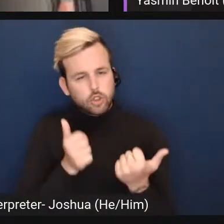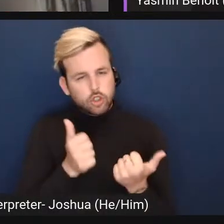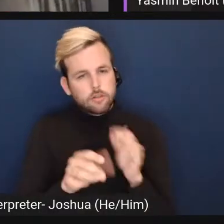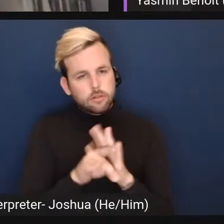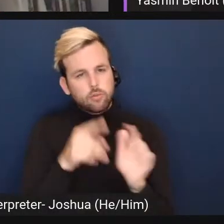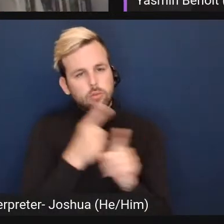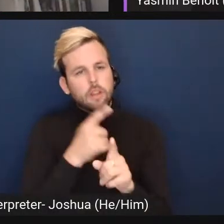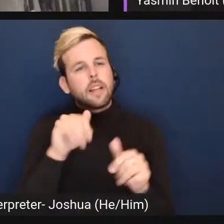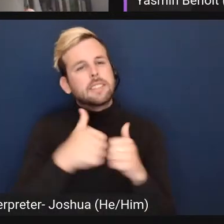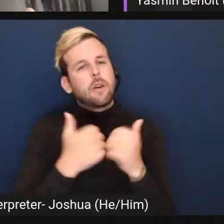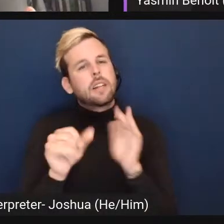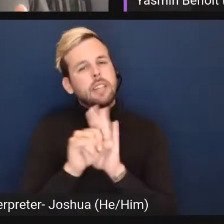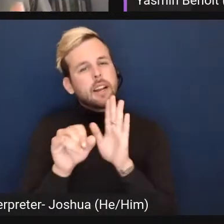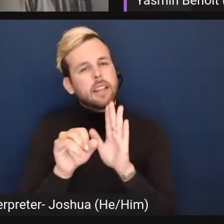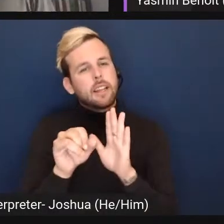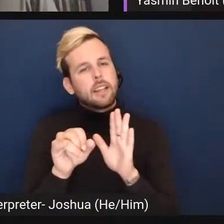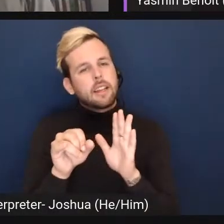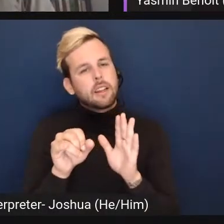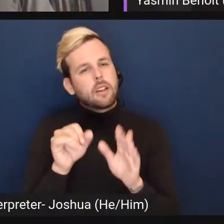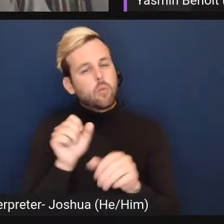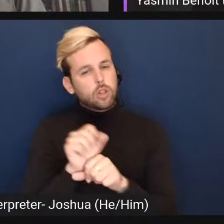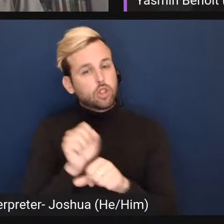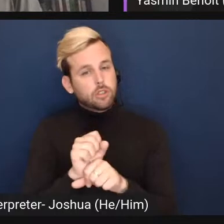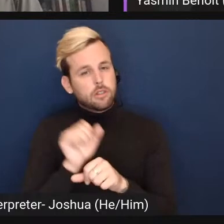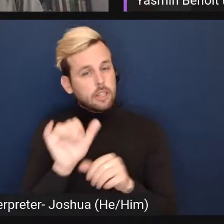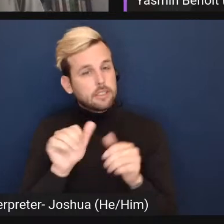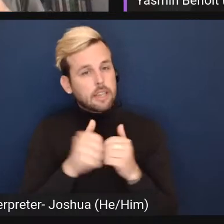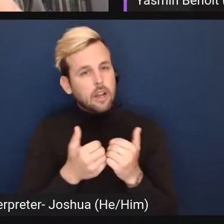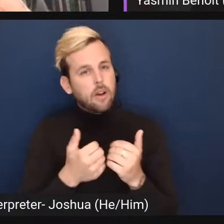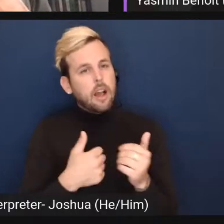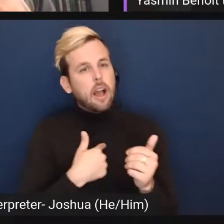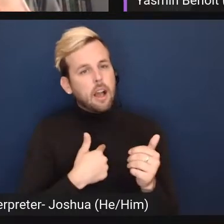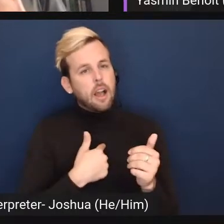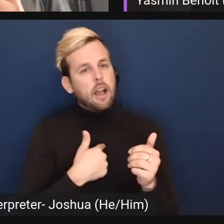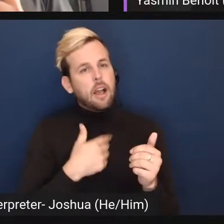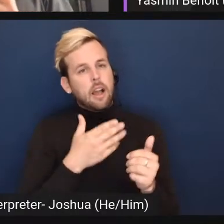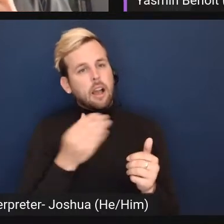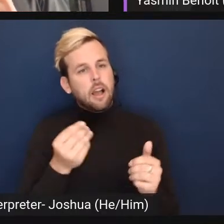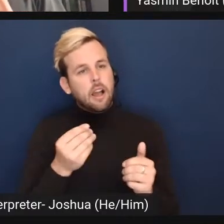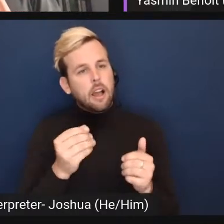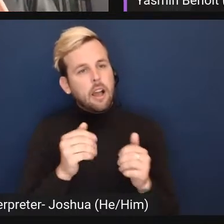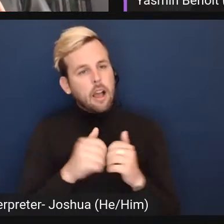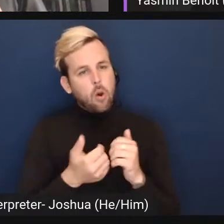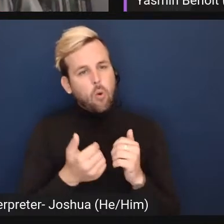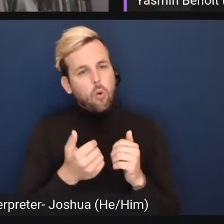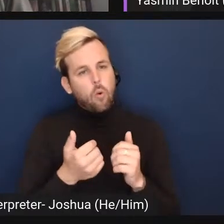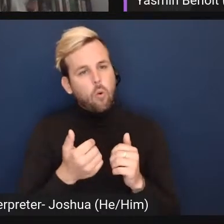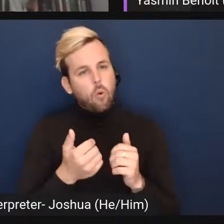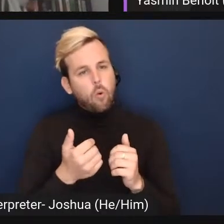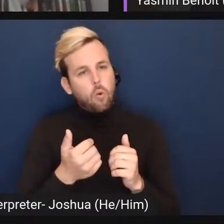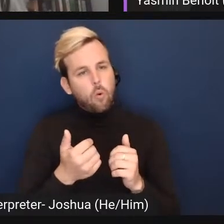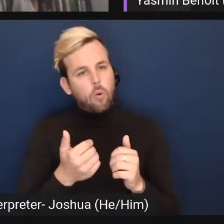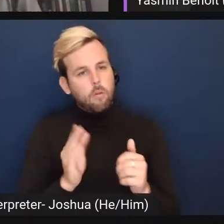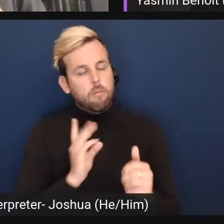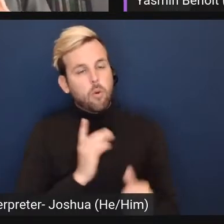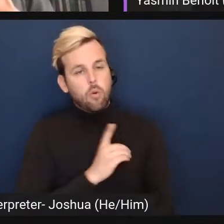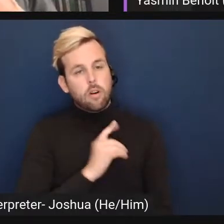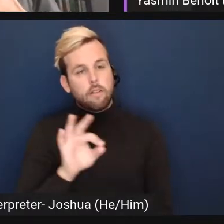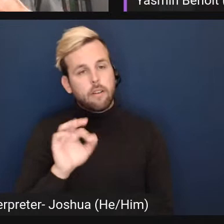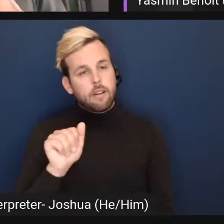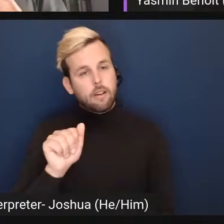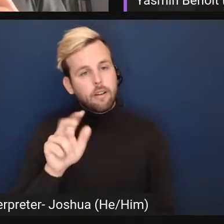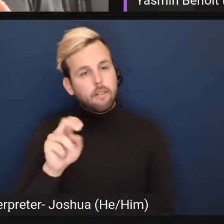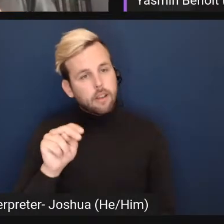identity, I think, works. That's how I and how the Board of AVEN and